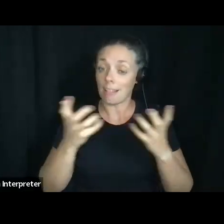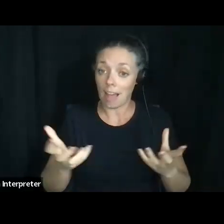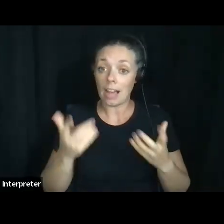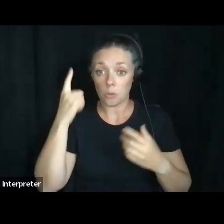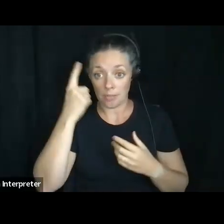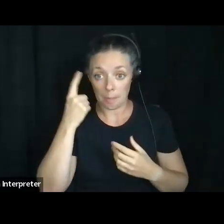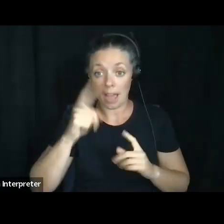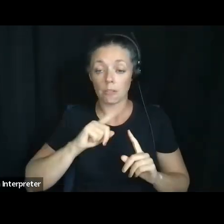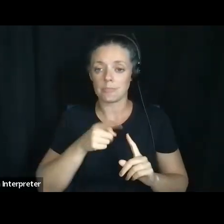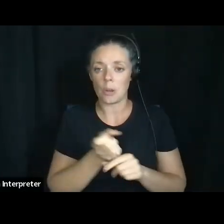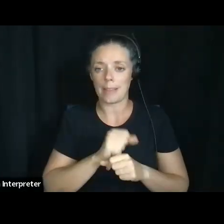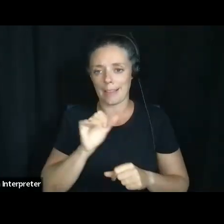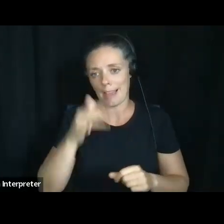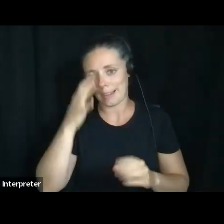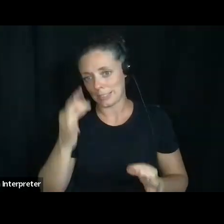Um,